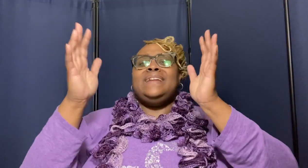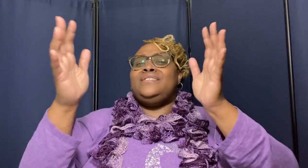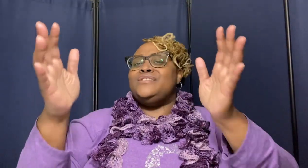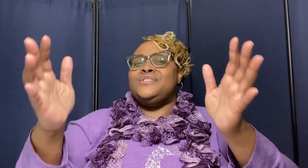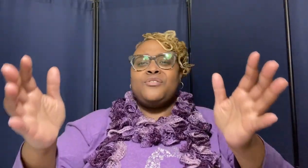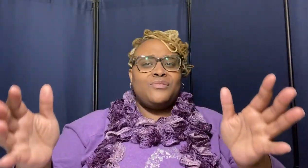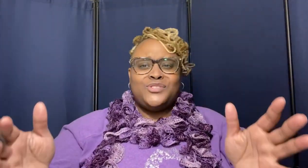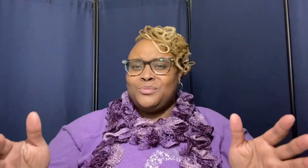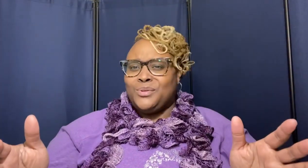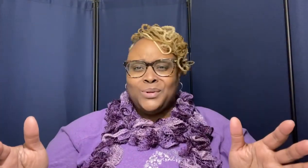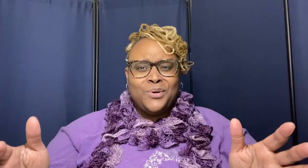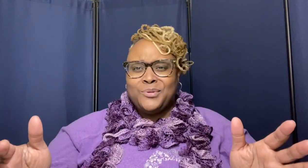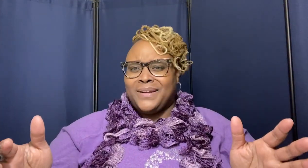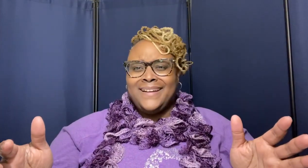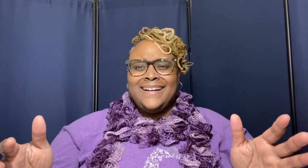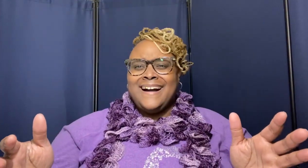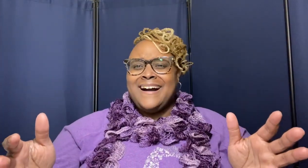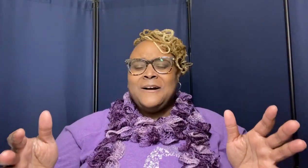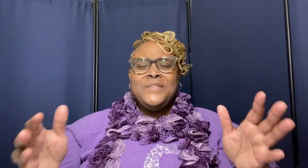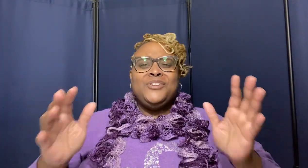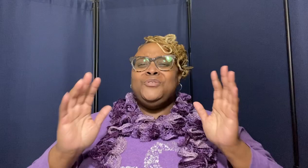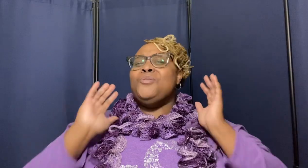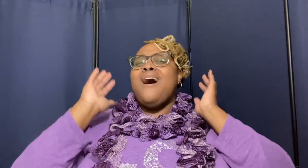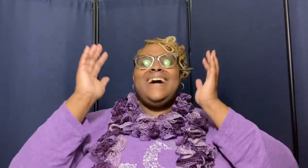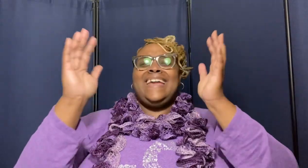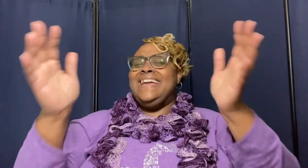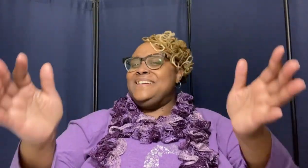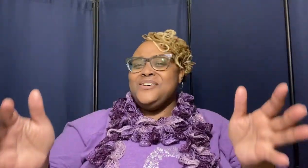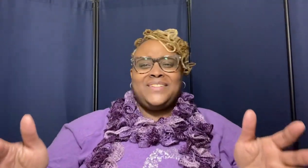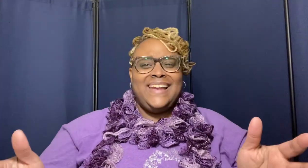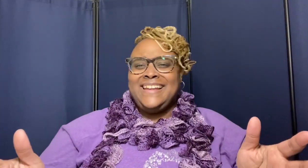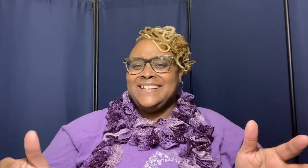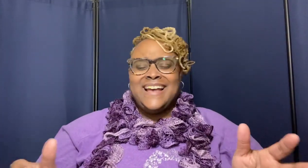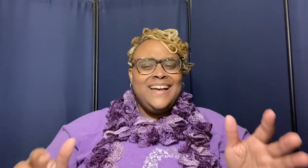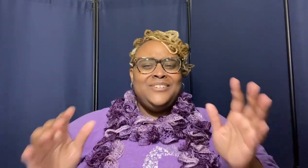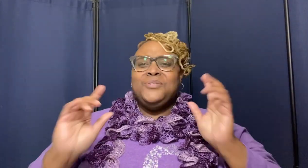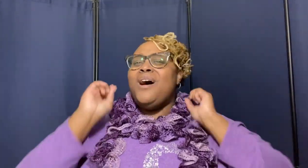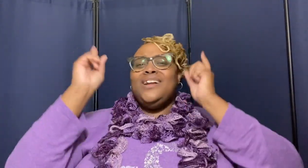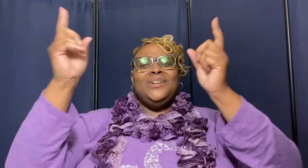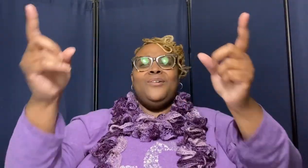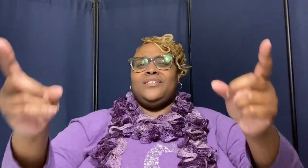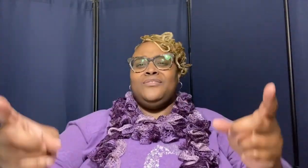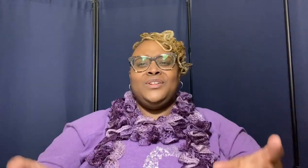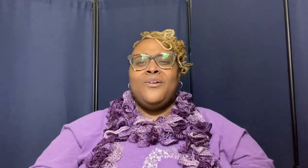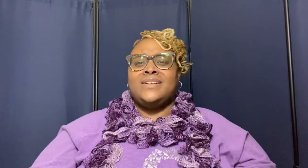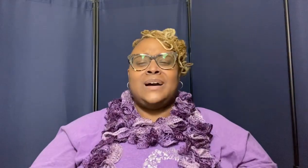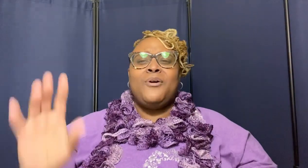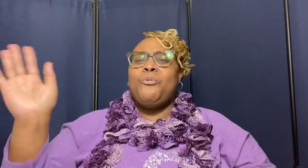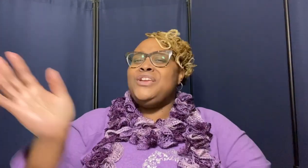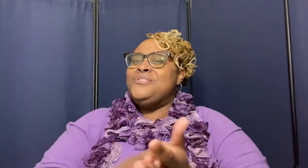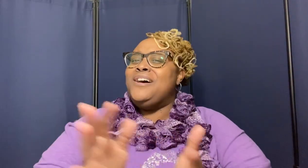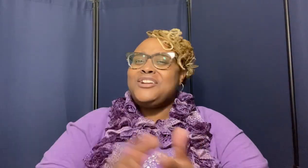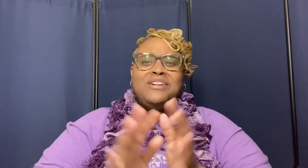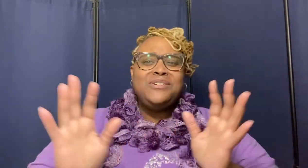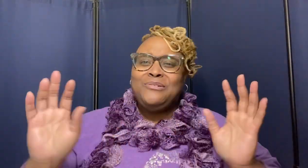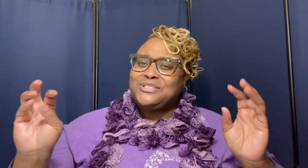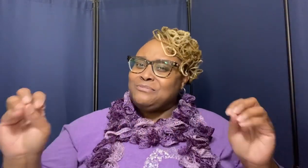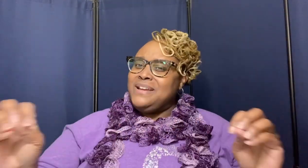deserves your glory huh you are king of kings you are lord of lords come on when you uttering those sweet